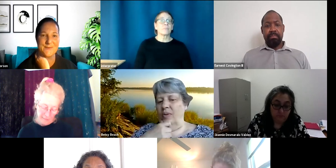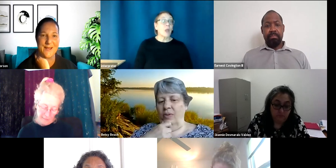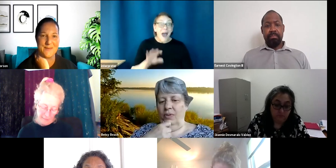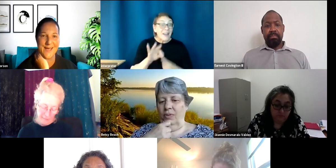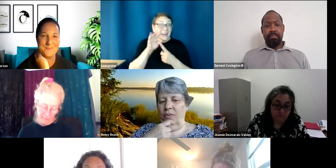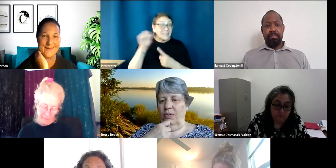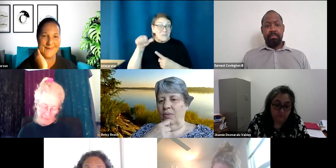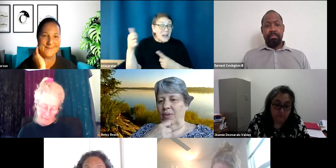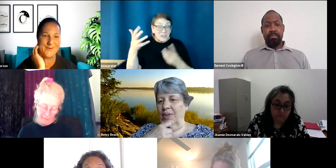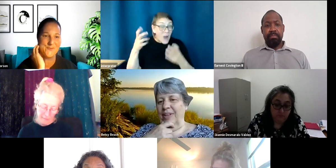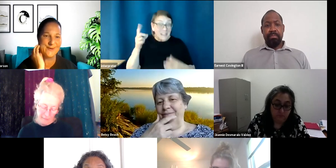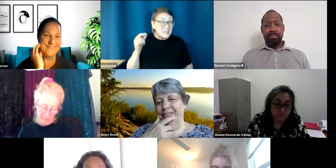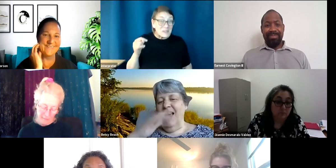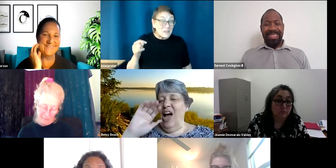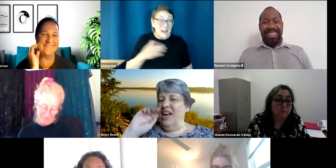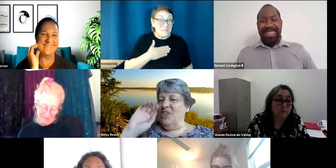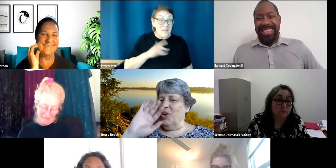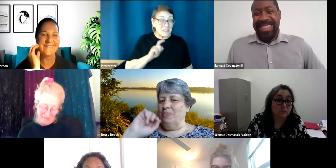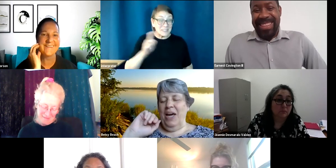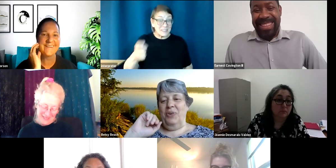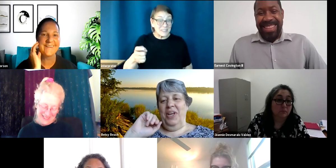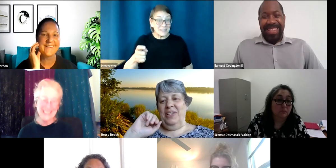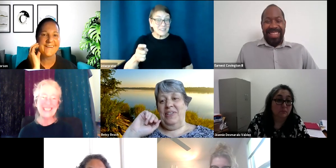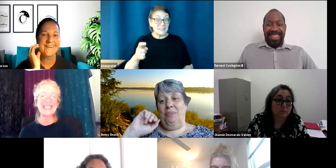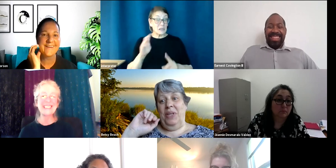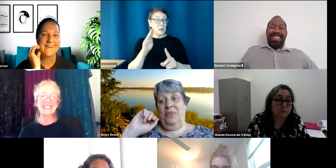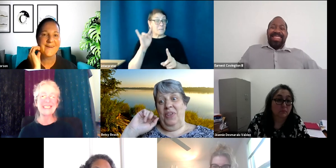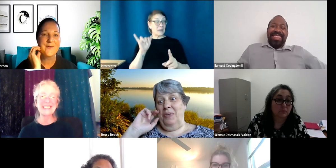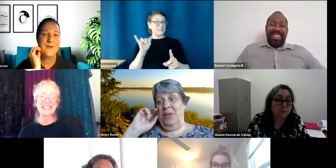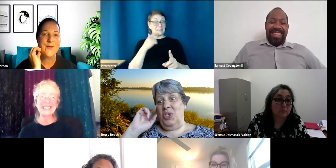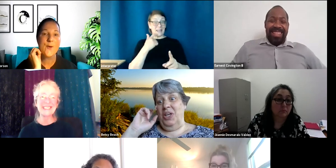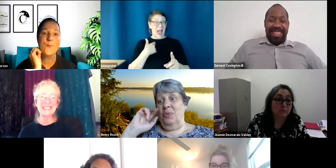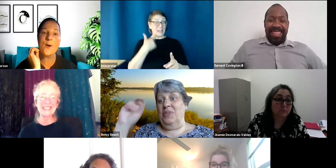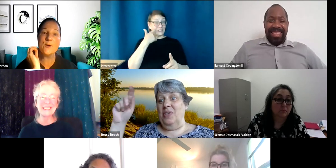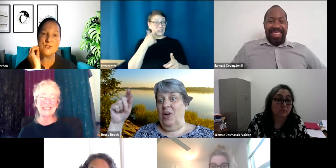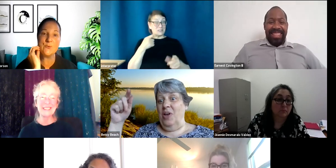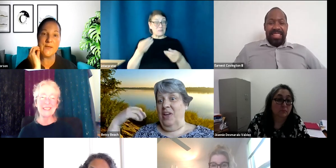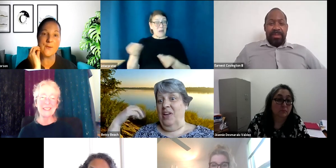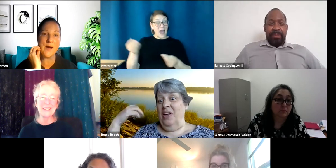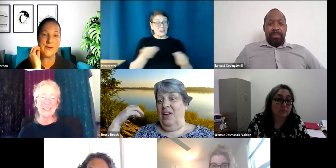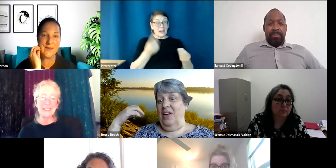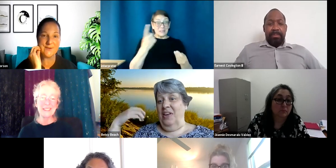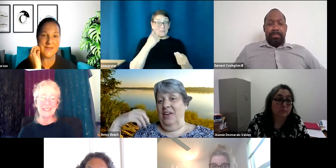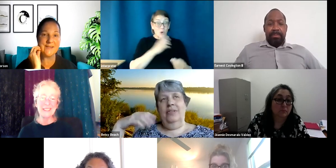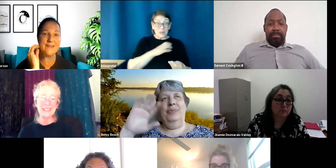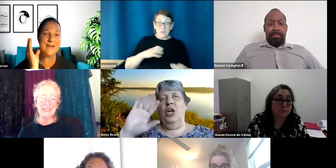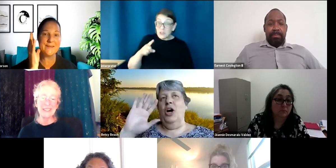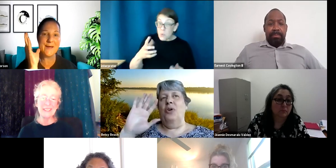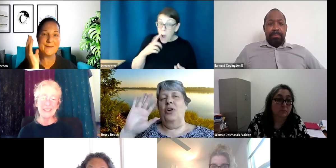to do it. I'd be happy to hand that over. I just moderated something for the commission. was. Well, would you be our moderator then? No, no,